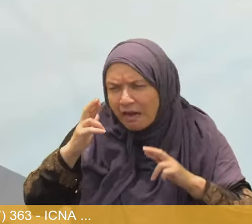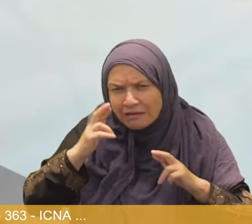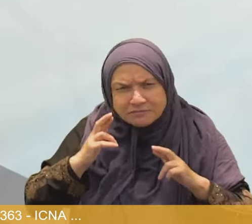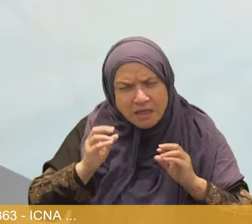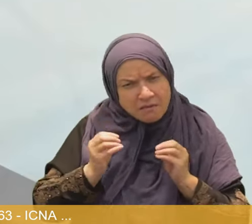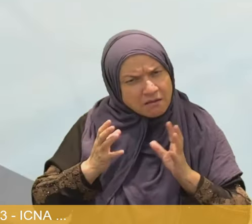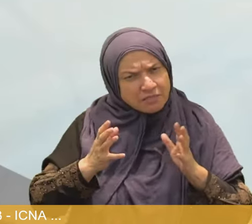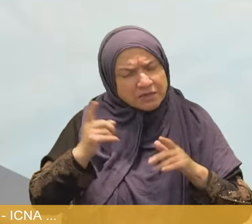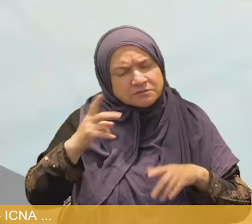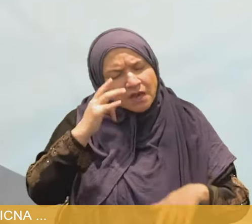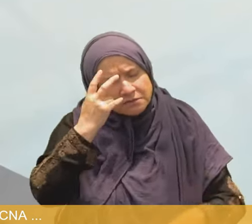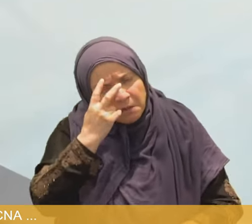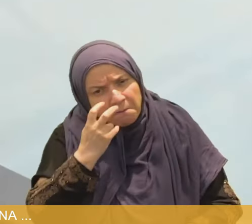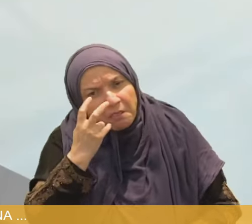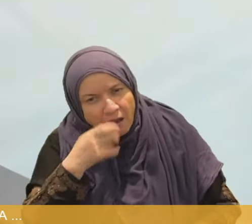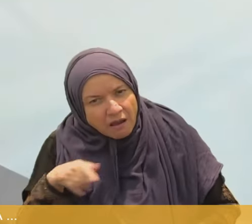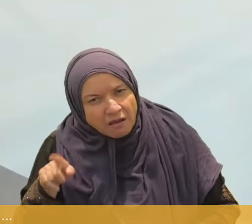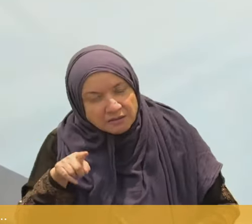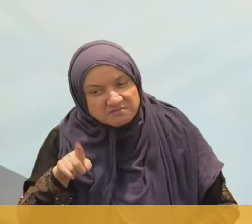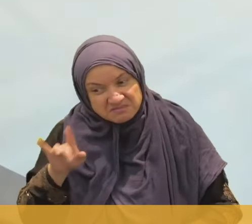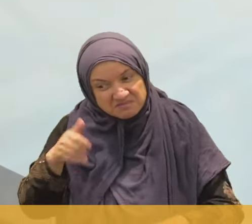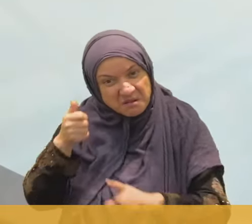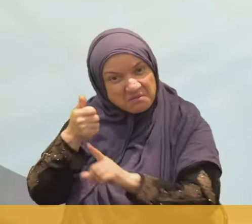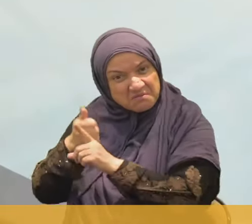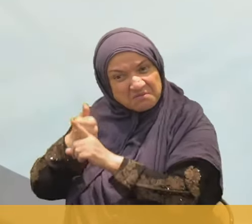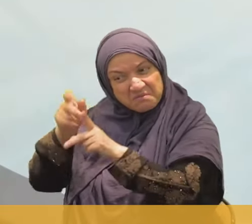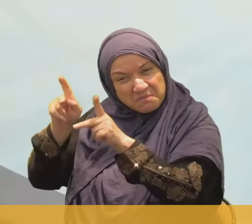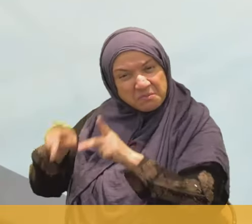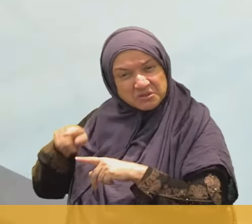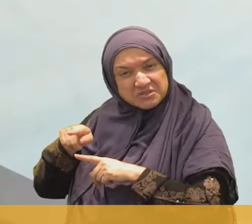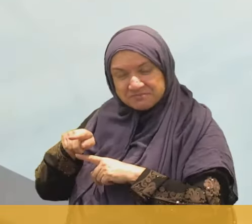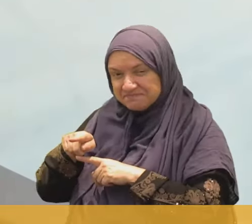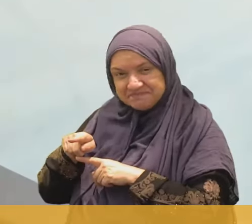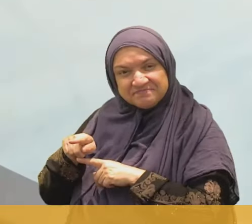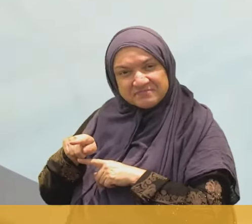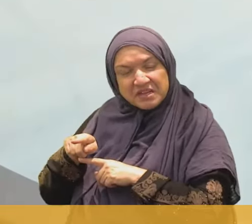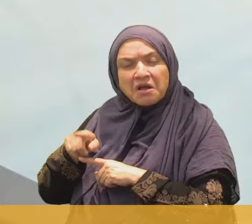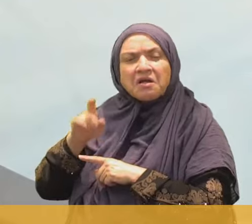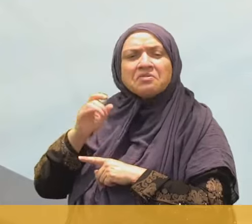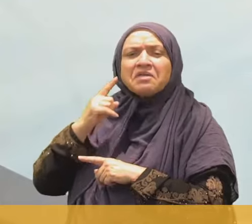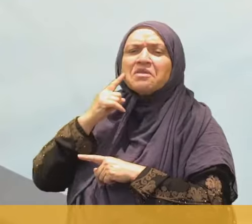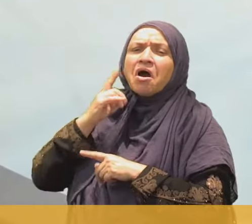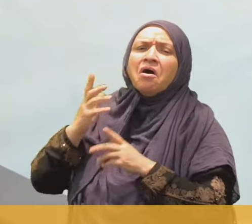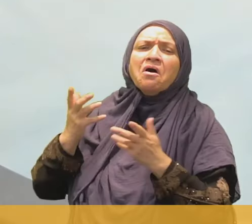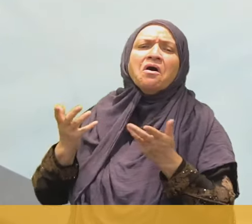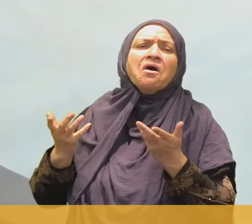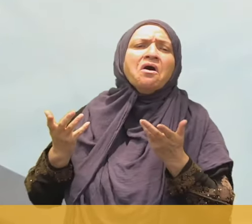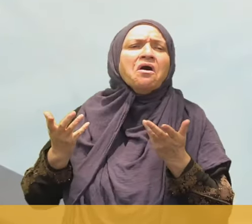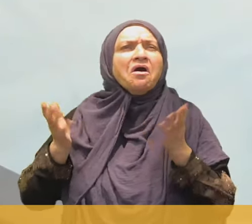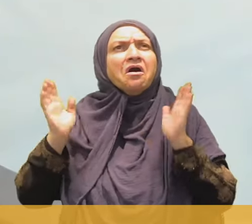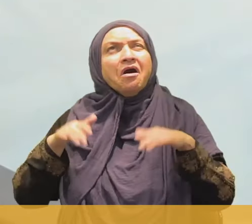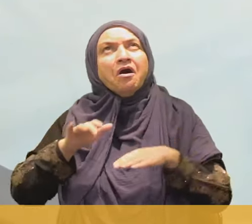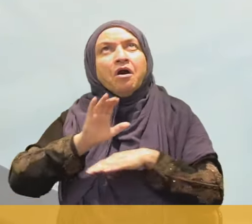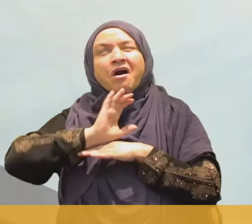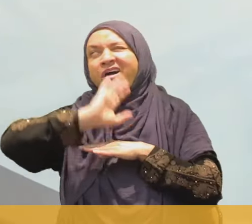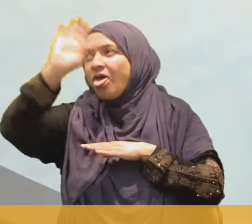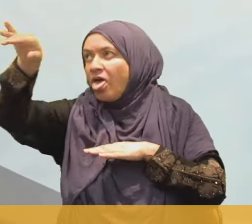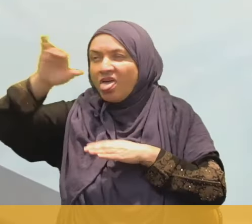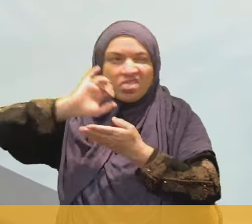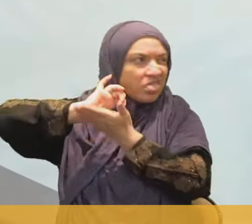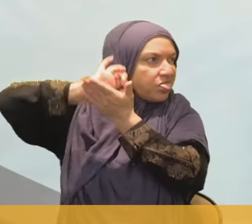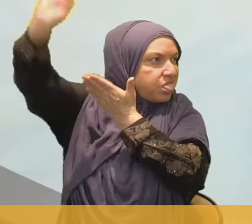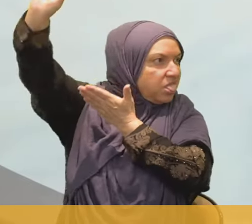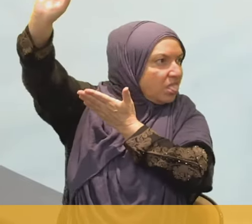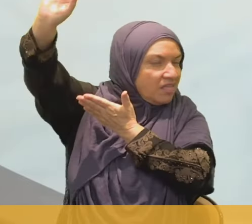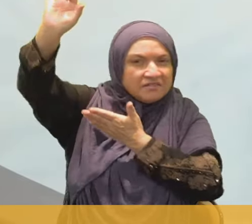is coming from the denial of the consequences, that one day I have to be accountable. In Islam, we say, whatever we do in this dunya, it's not the end of the life,